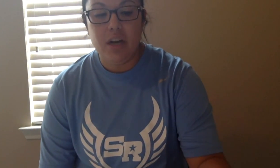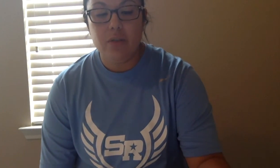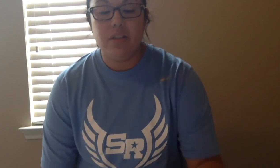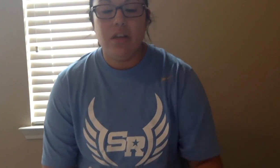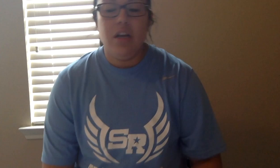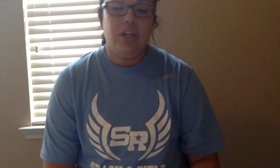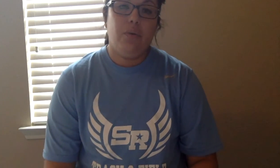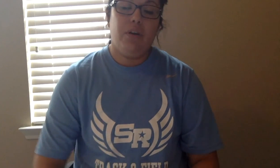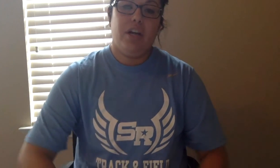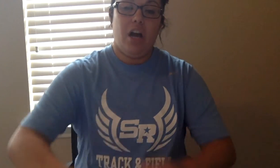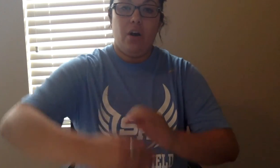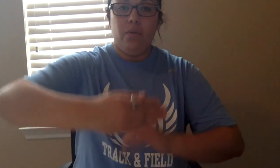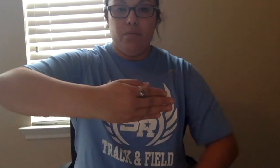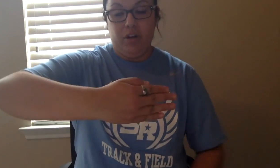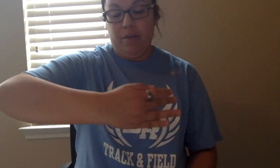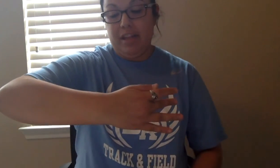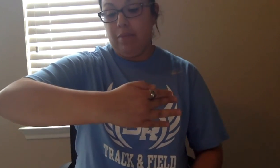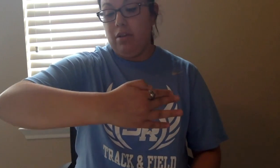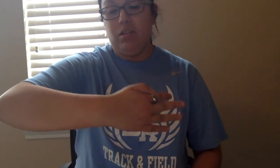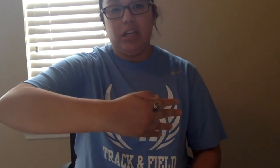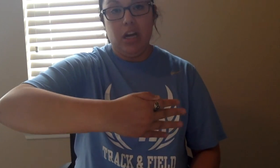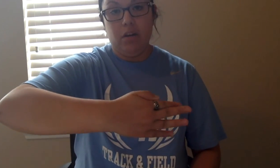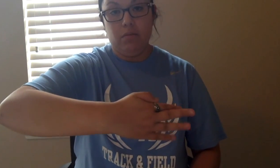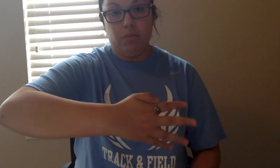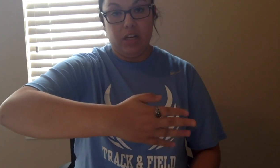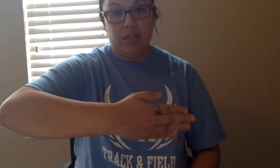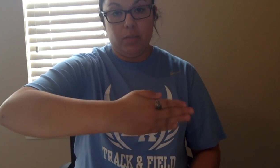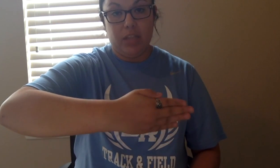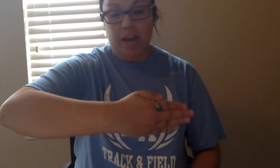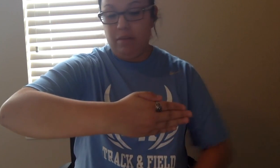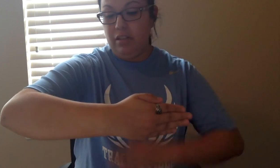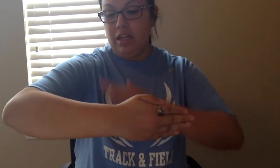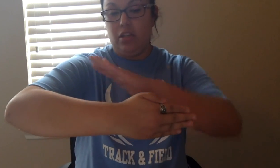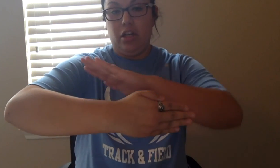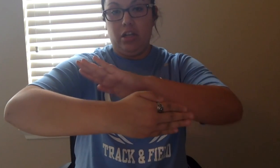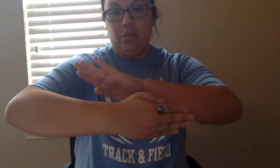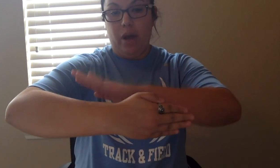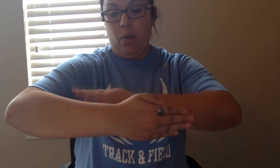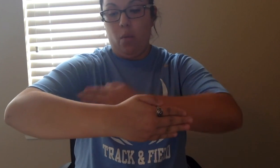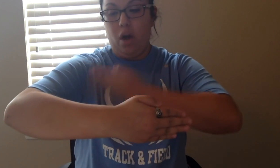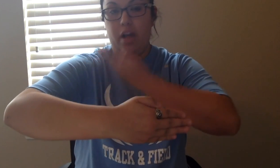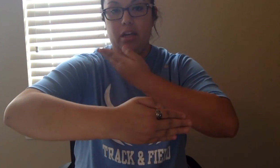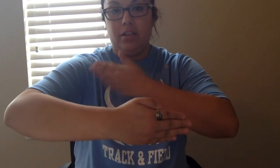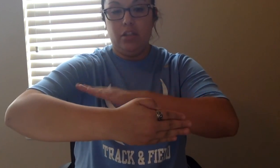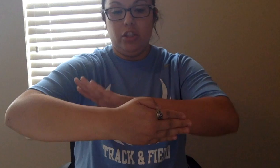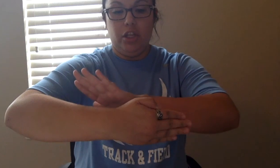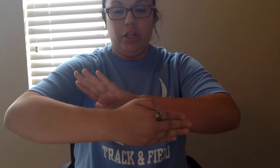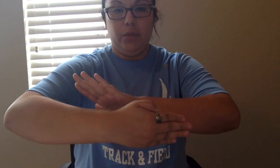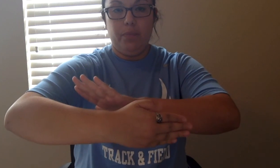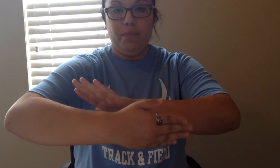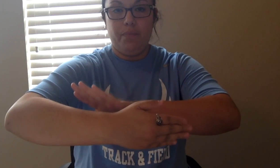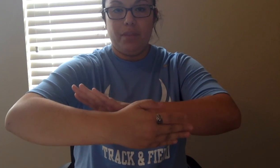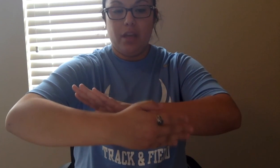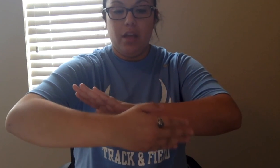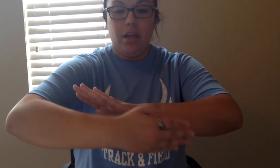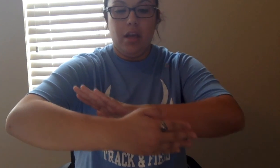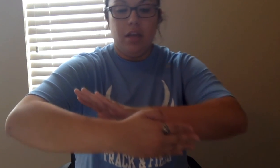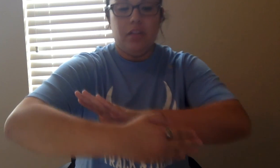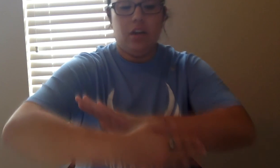goes you want to go you're gonna make the music though we're gonna sign music so you're gonna sway one two so